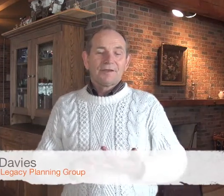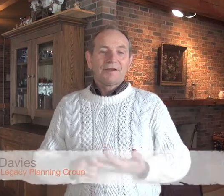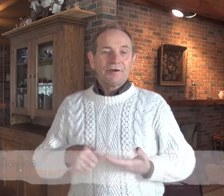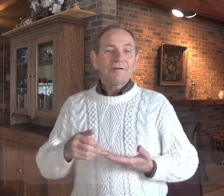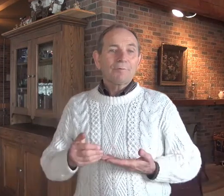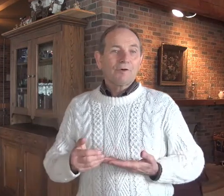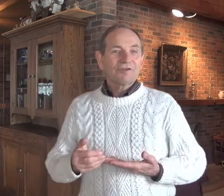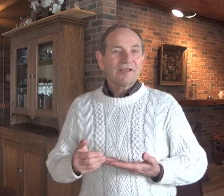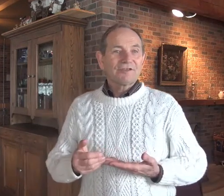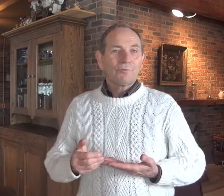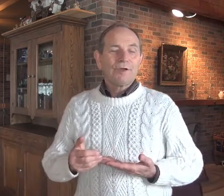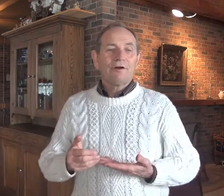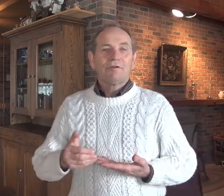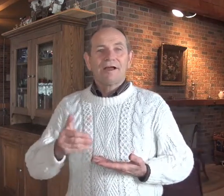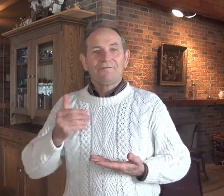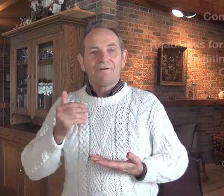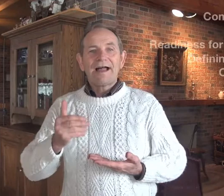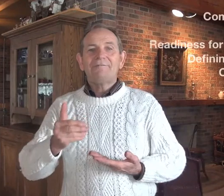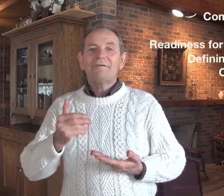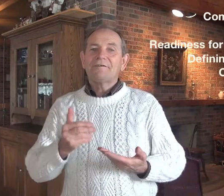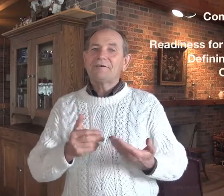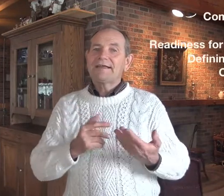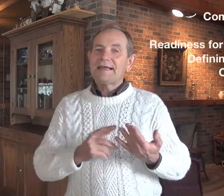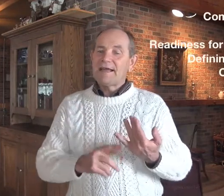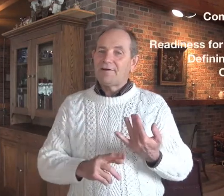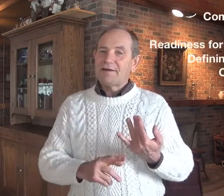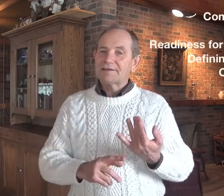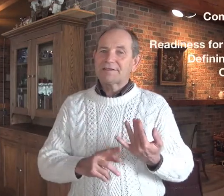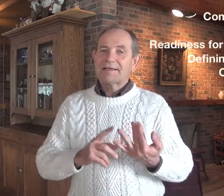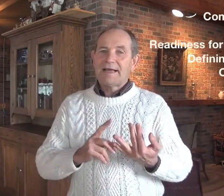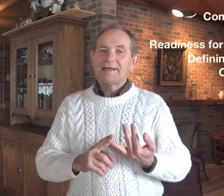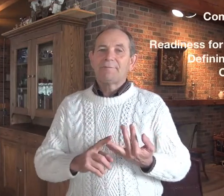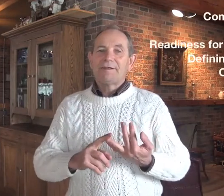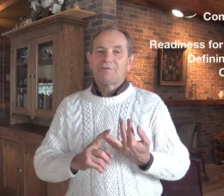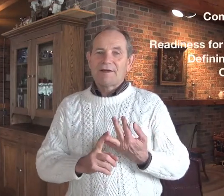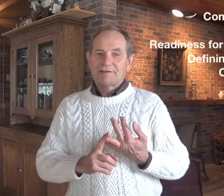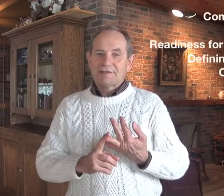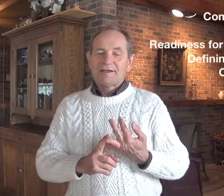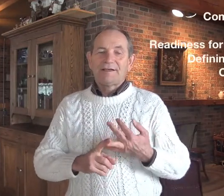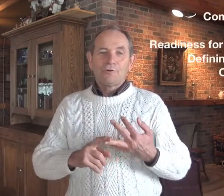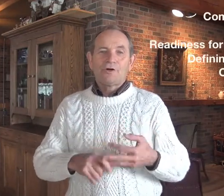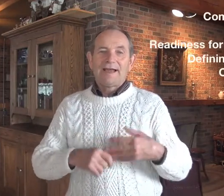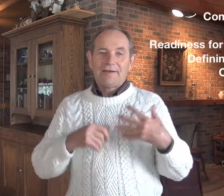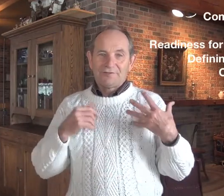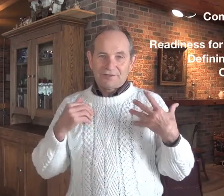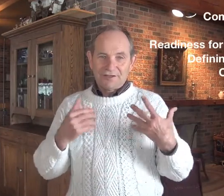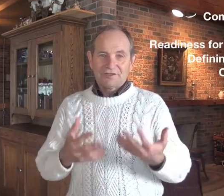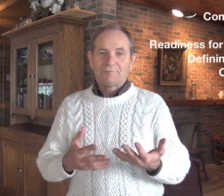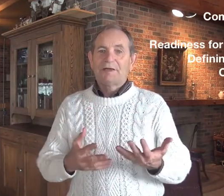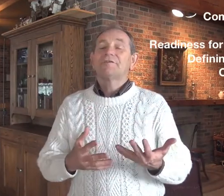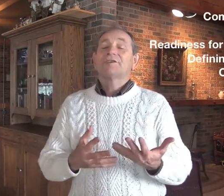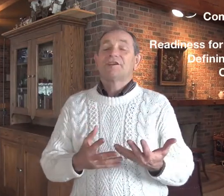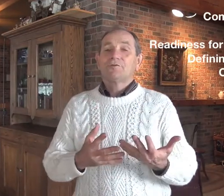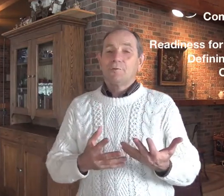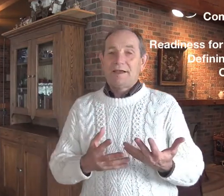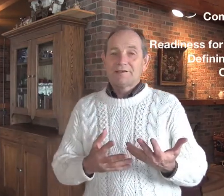During the process, we outlined five different key areas that had to be addressed in order to have successful plans.